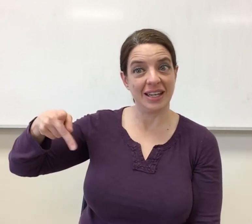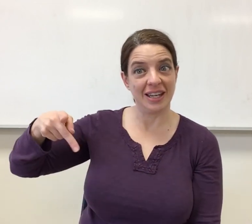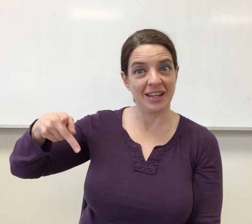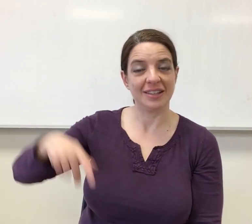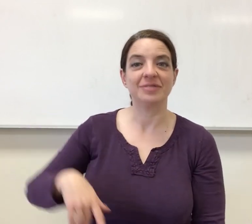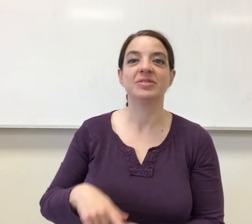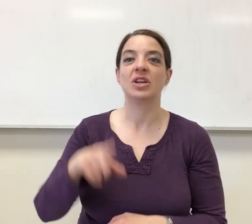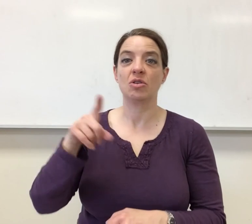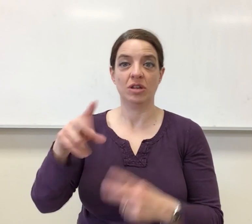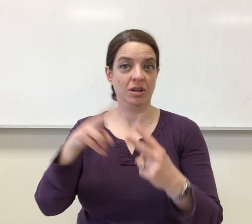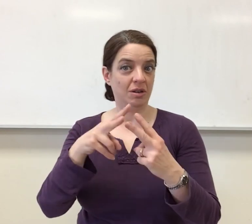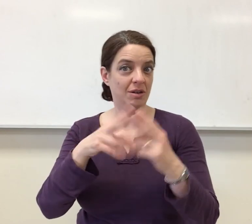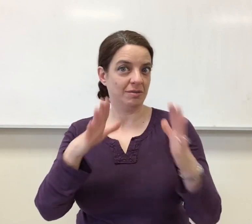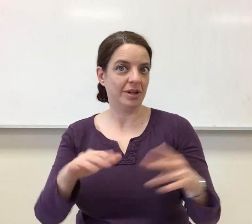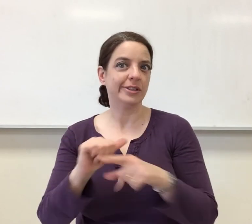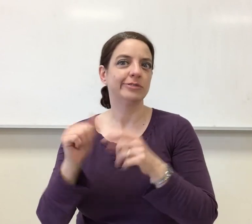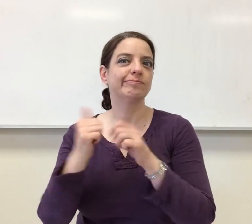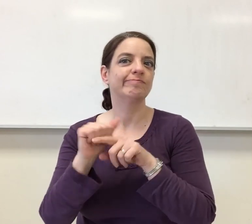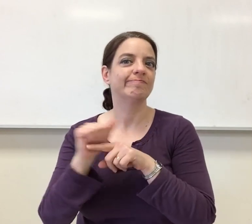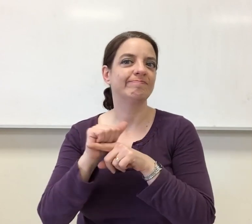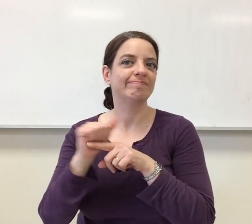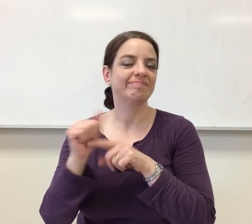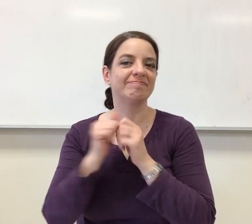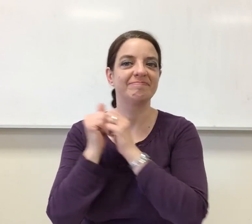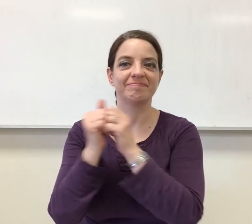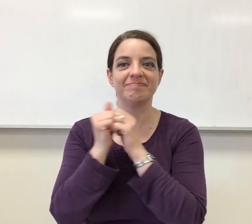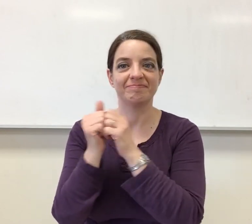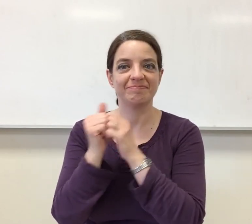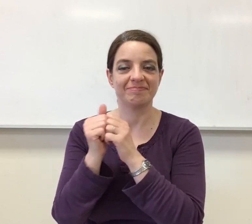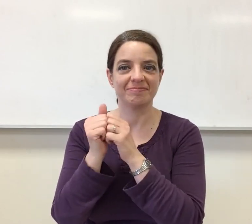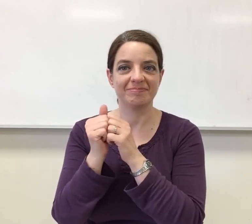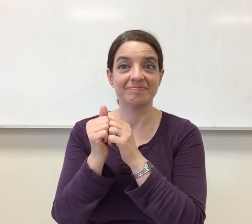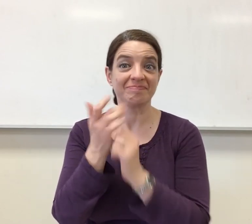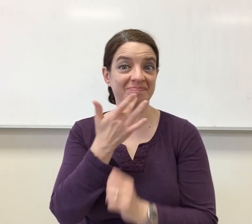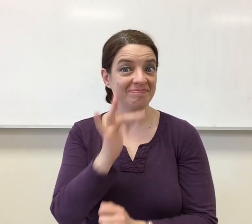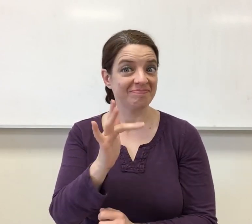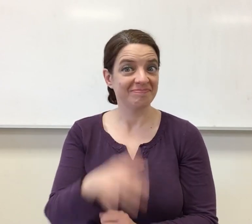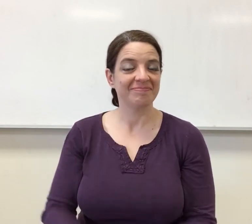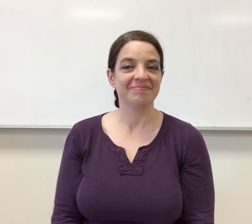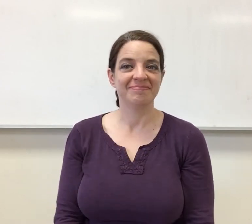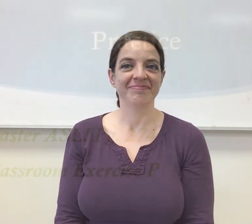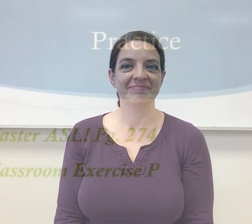P. So you're going to work with a partner and practice some of these signs together. Good luck.